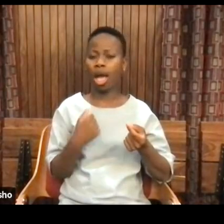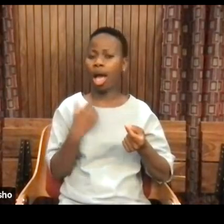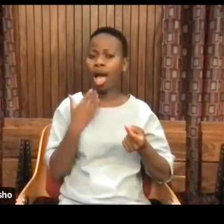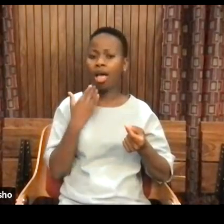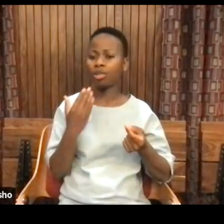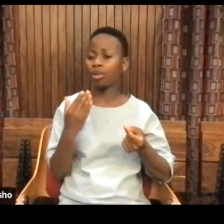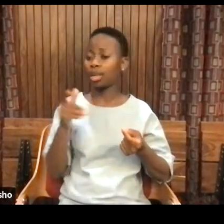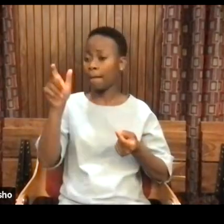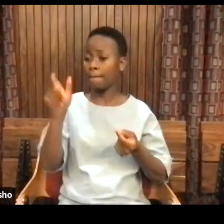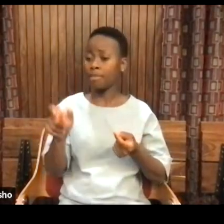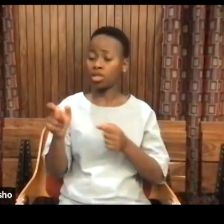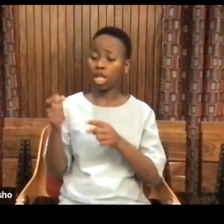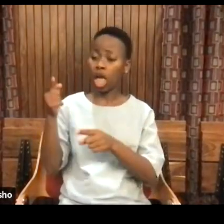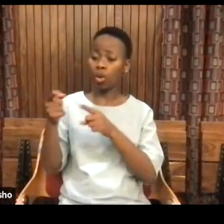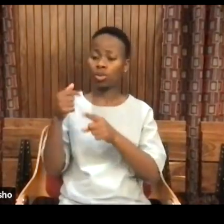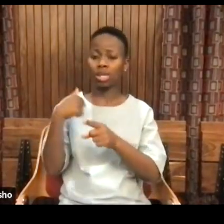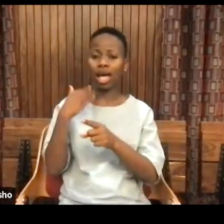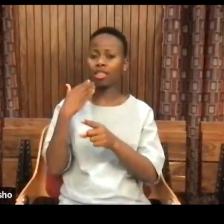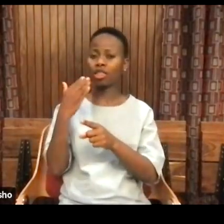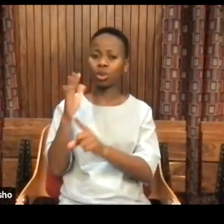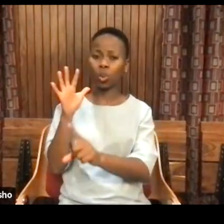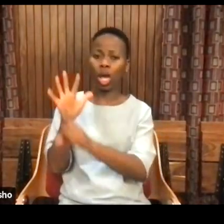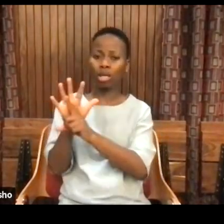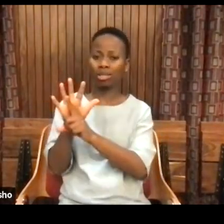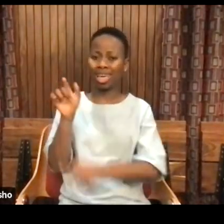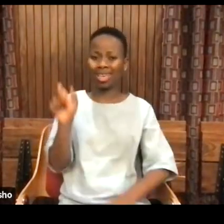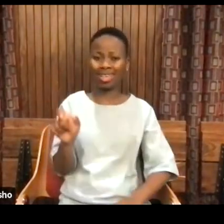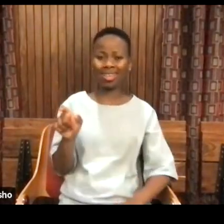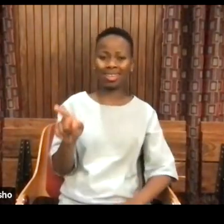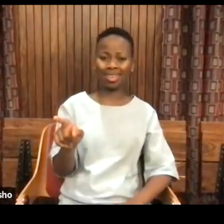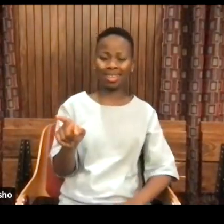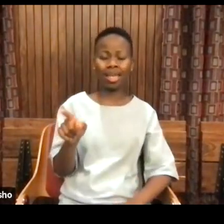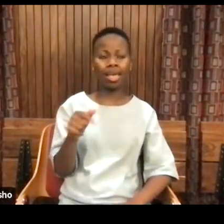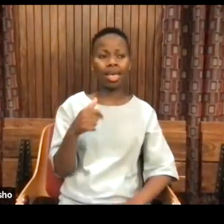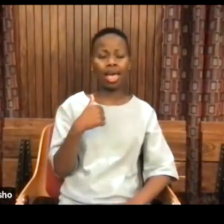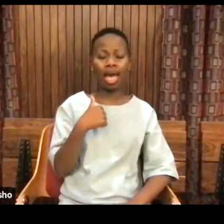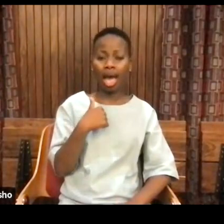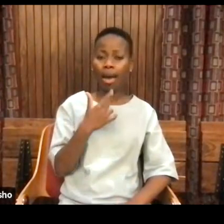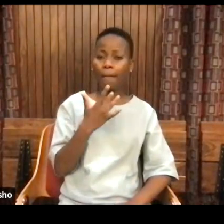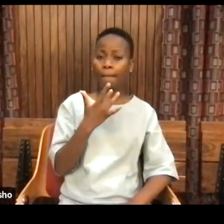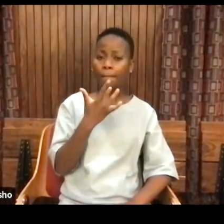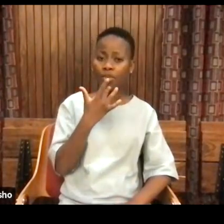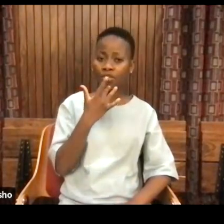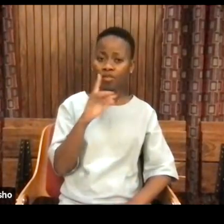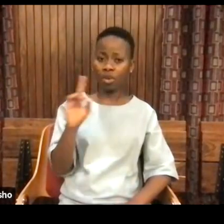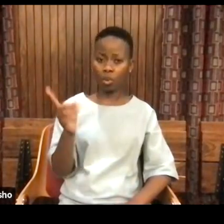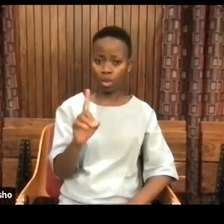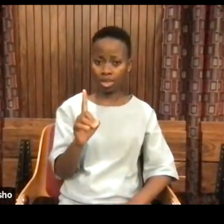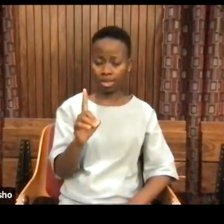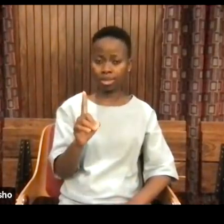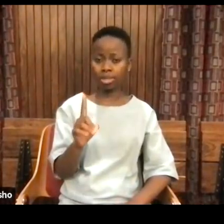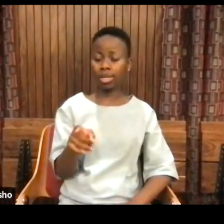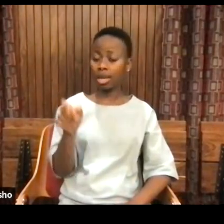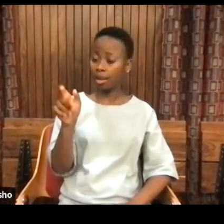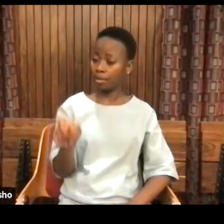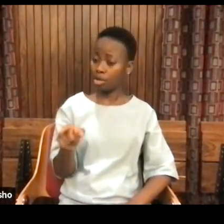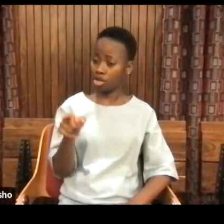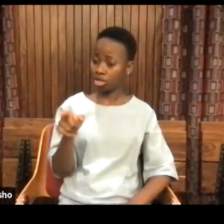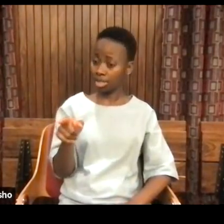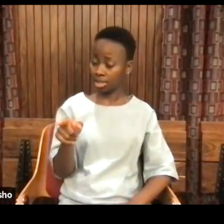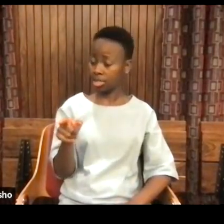accusers. Do you see what I'm trying to get at? Do I would prefer a world in which there's acknowledgement of accusers